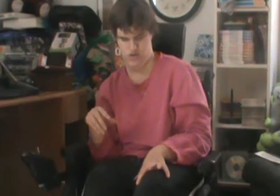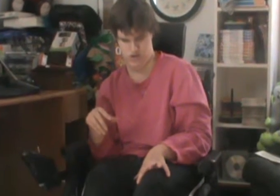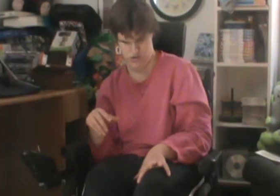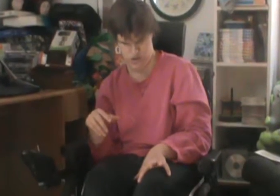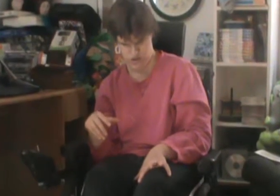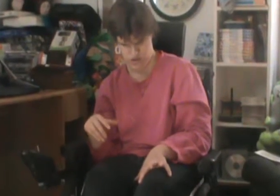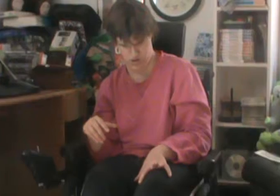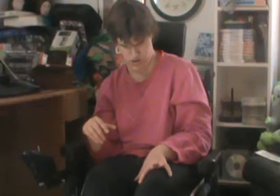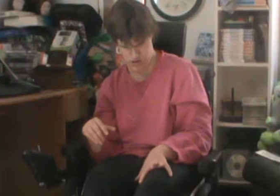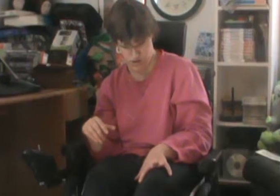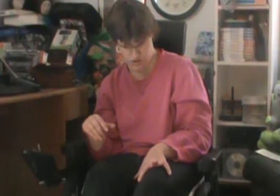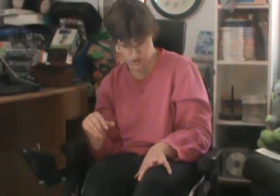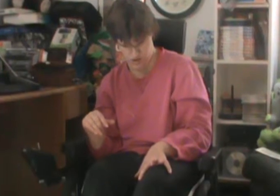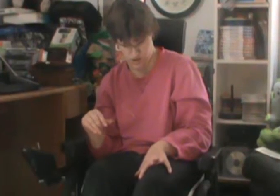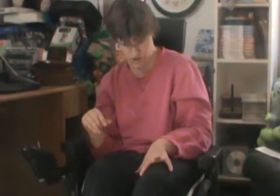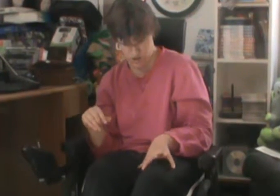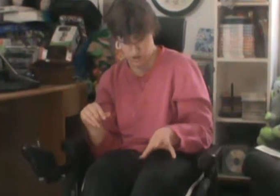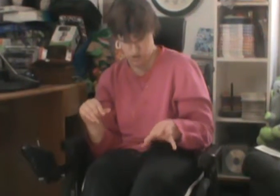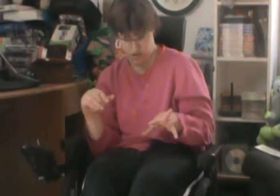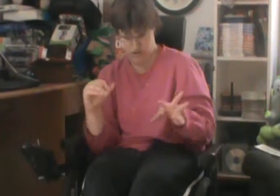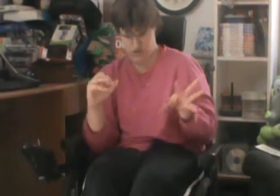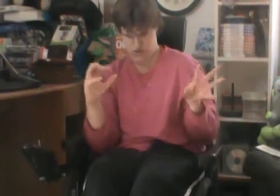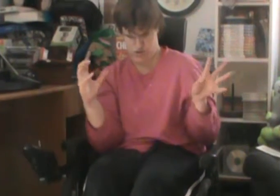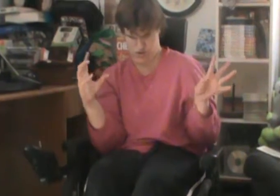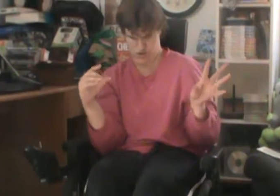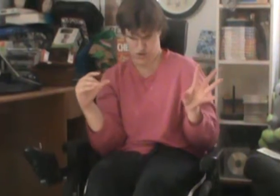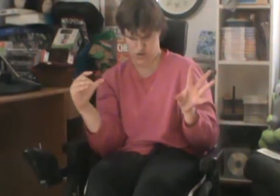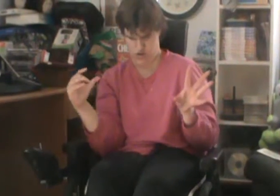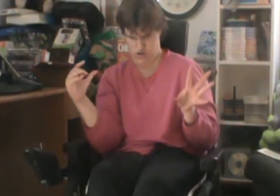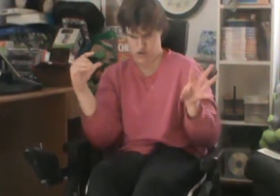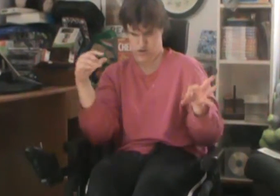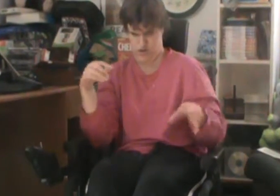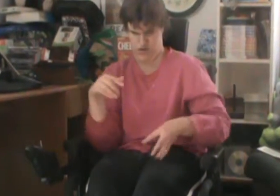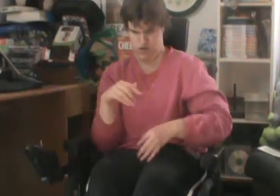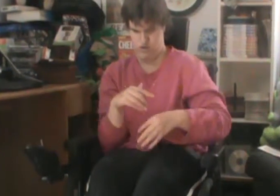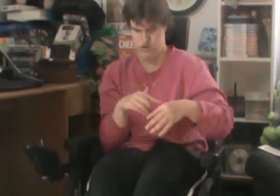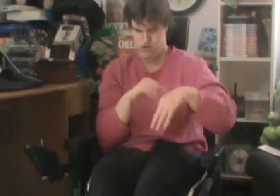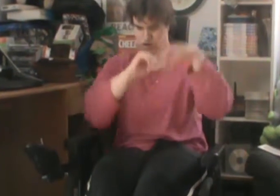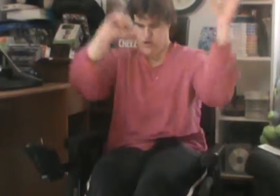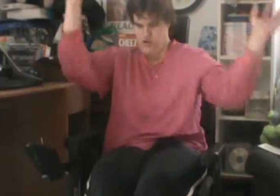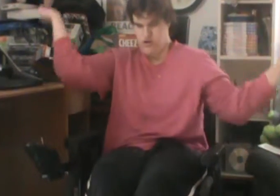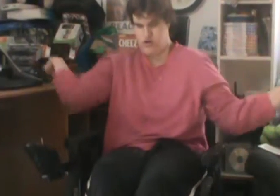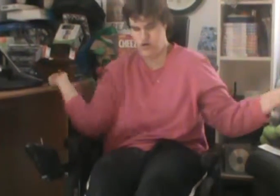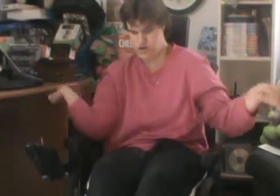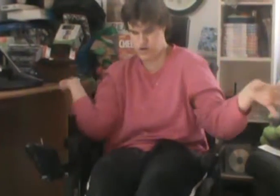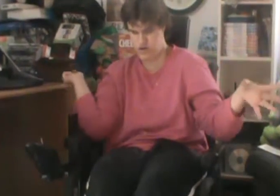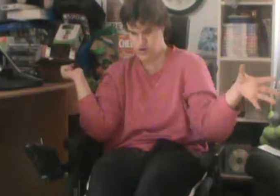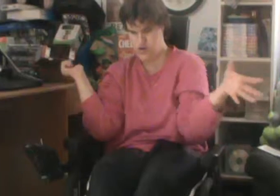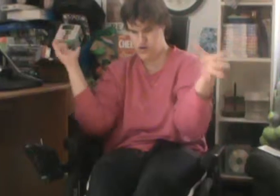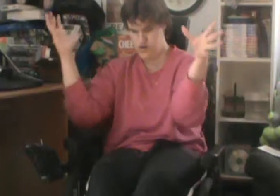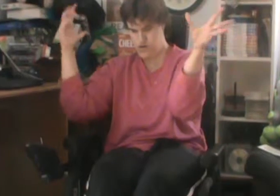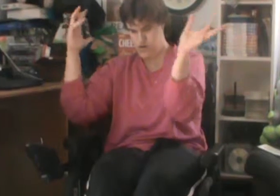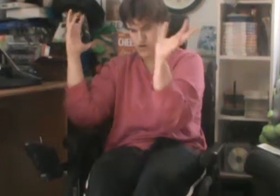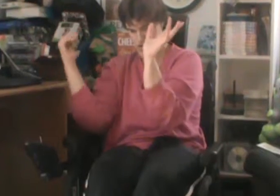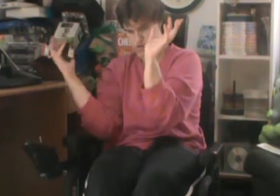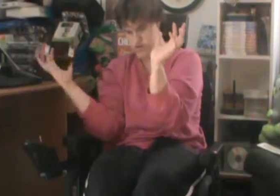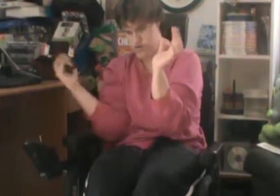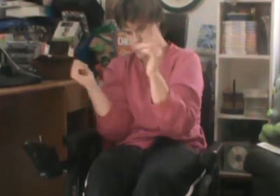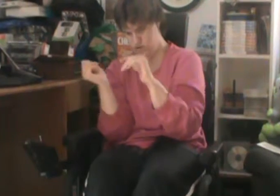And maybe it's a little too early To know that this is gonna